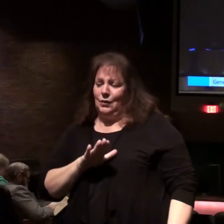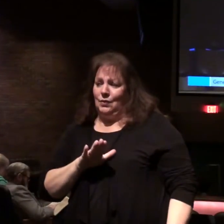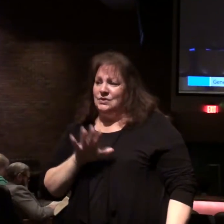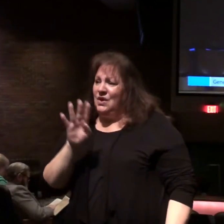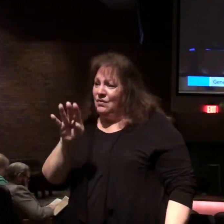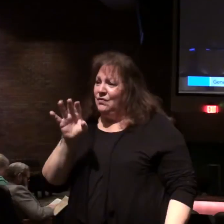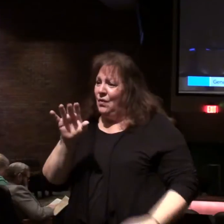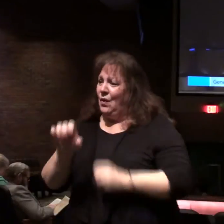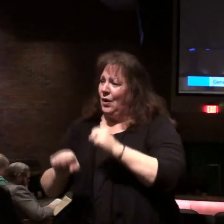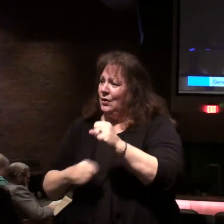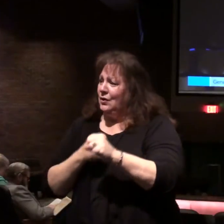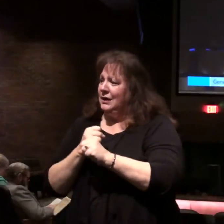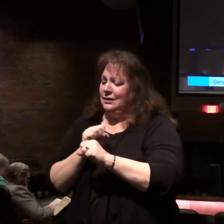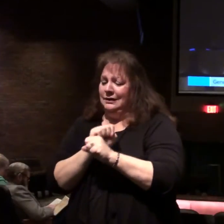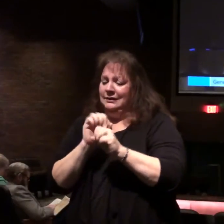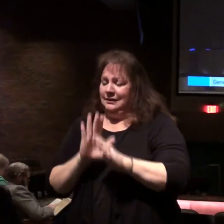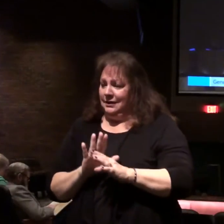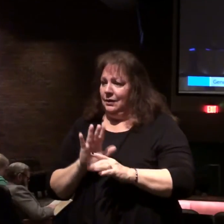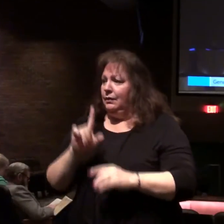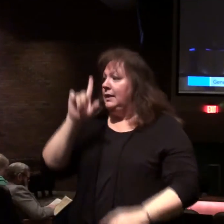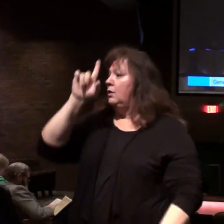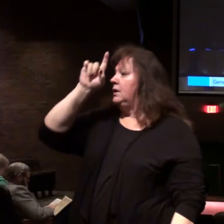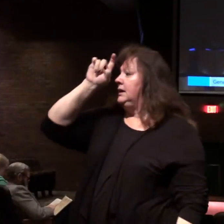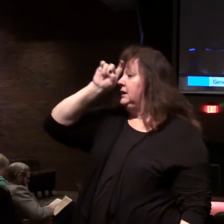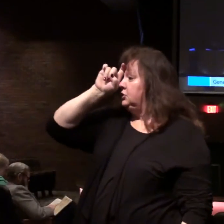years. That's the Egyptian captivity.